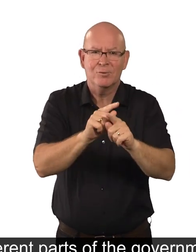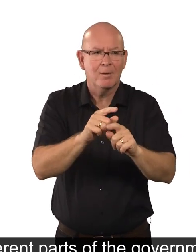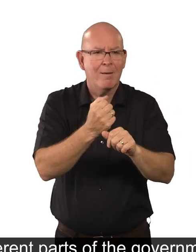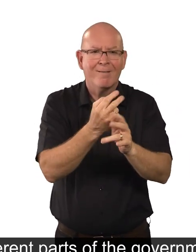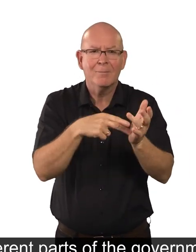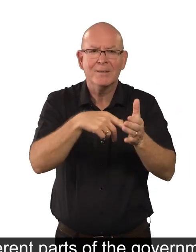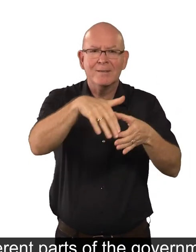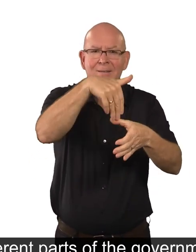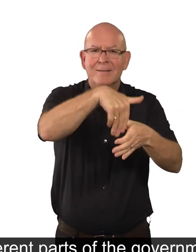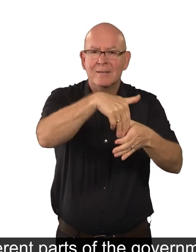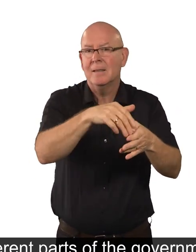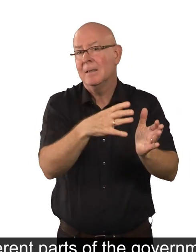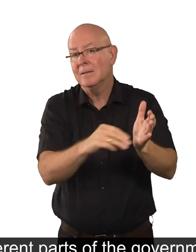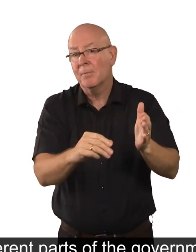example health or transport.